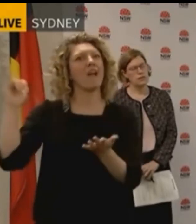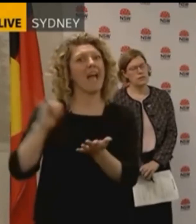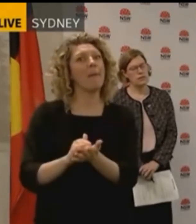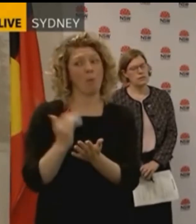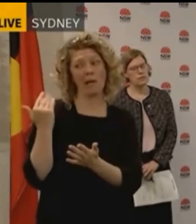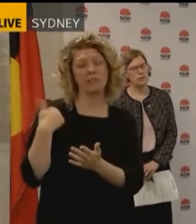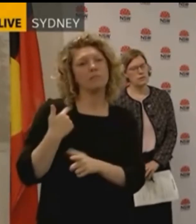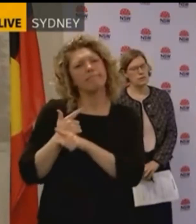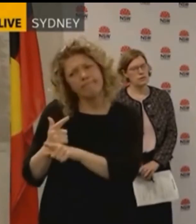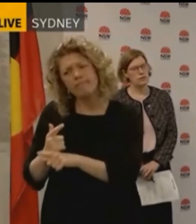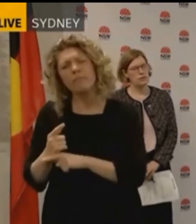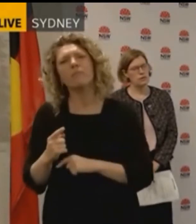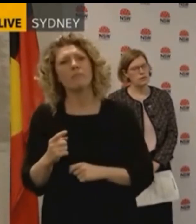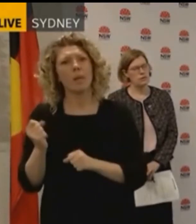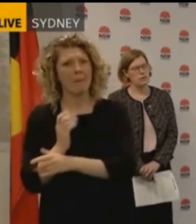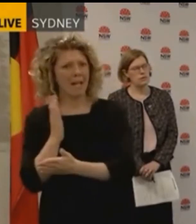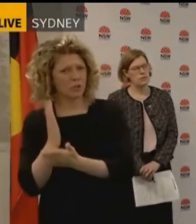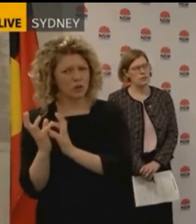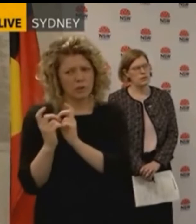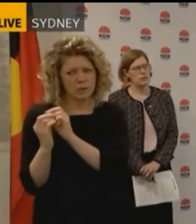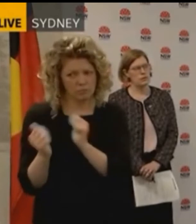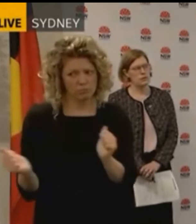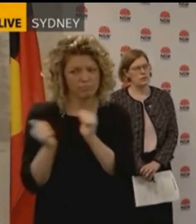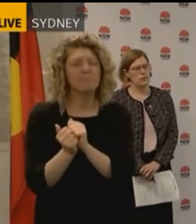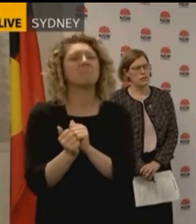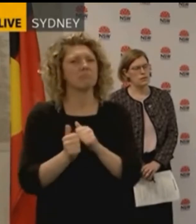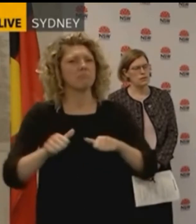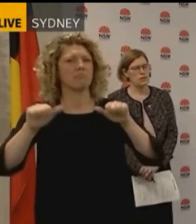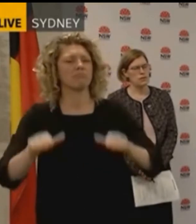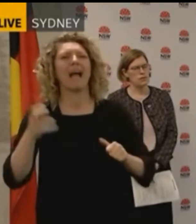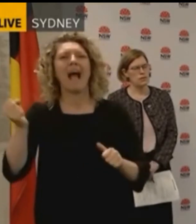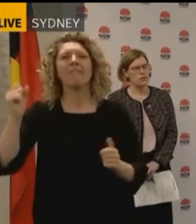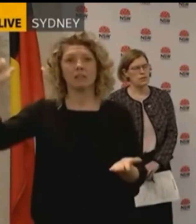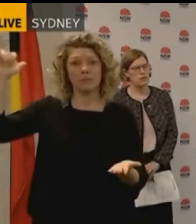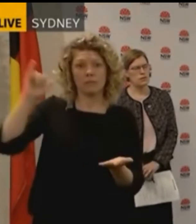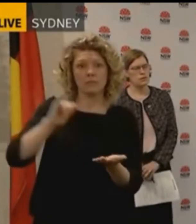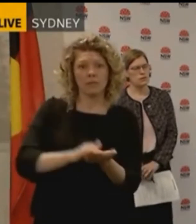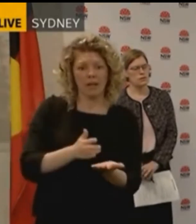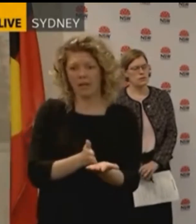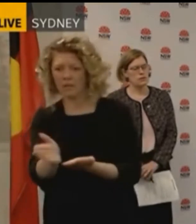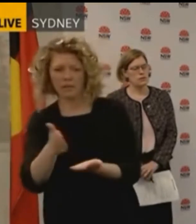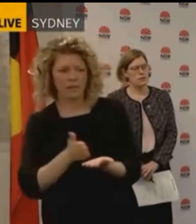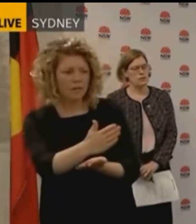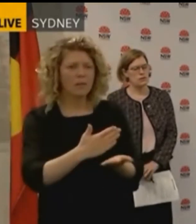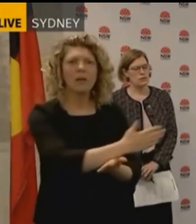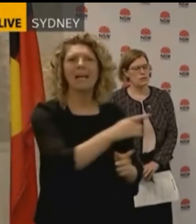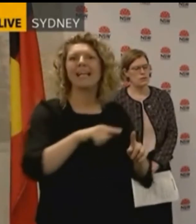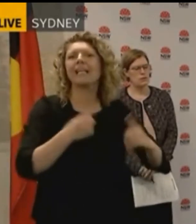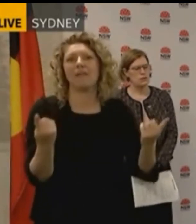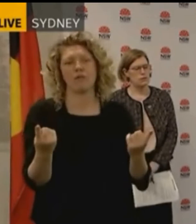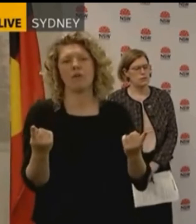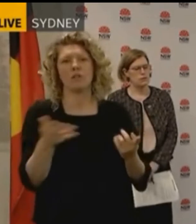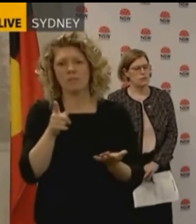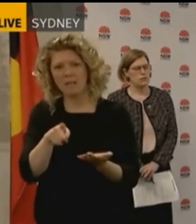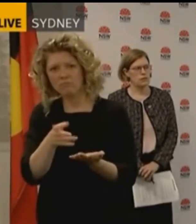ago to make sure that as people enter in through the airport there will be different channels, different ways in of those